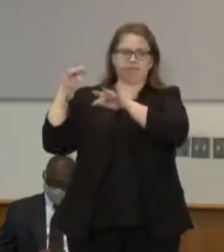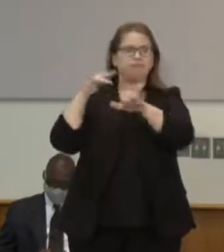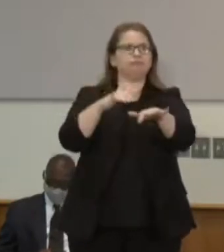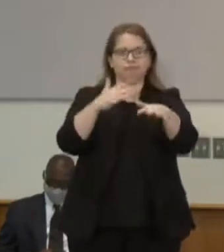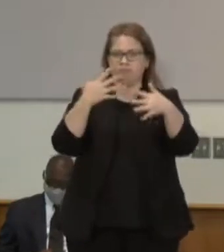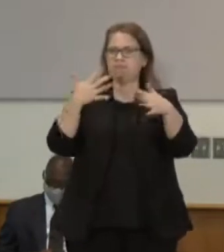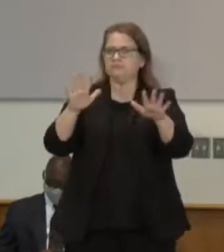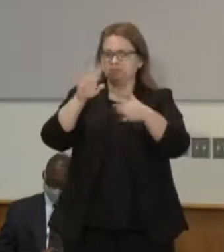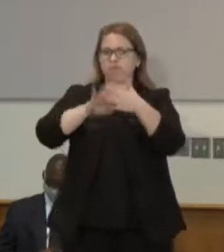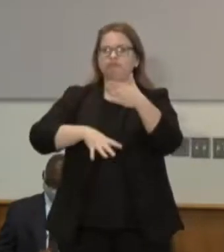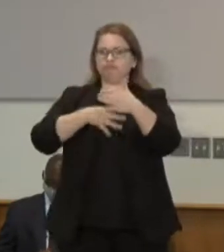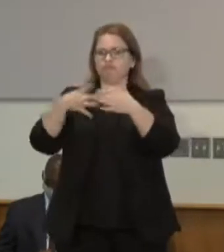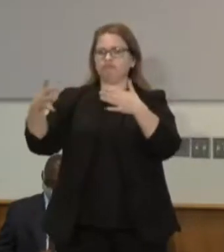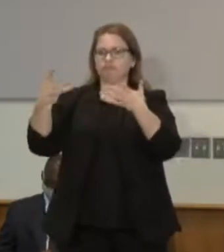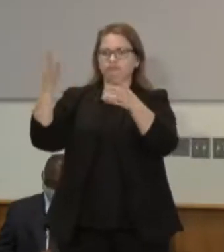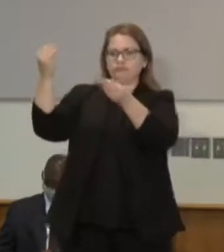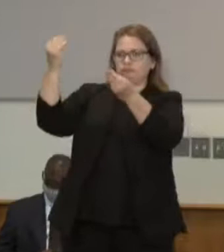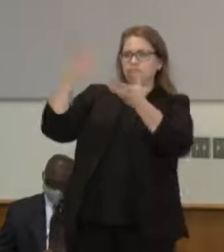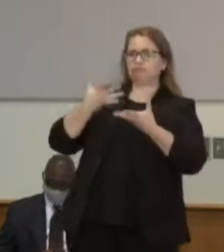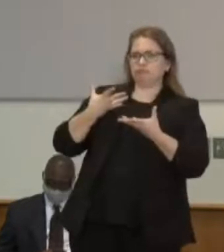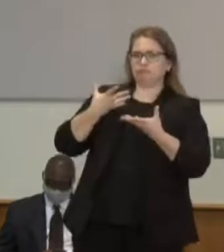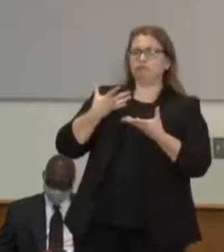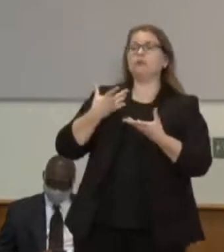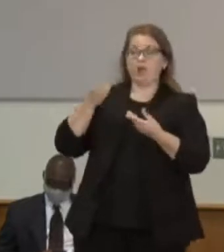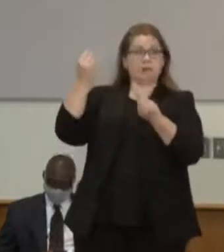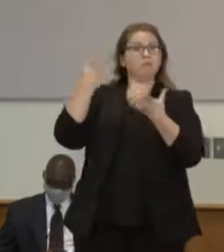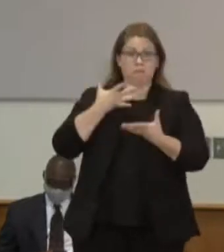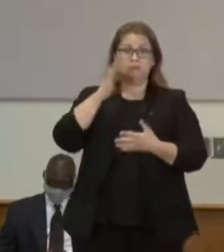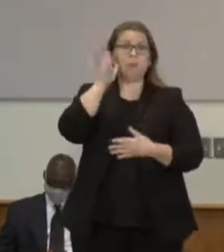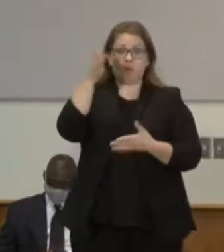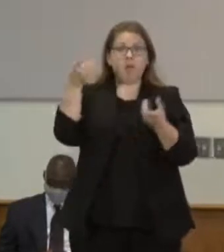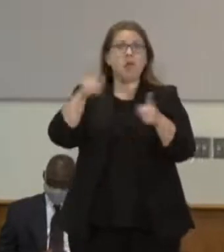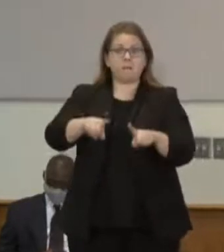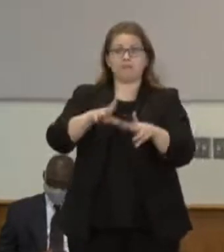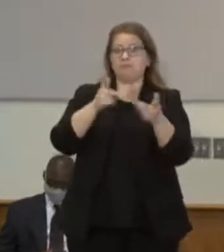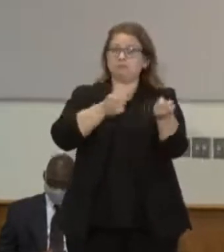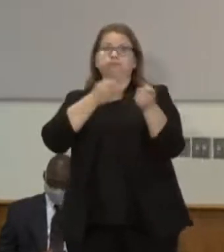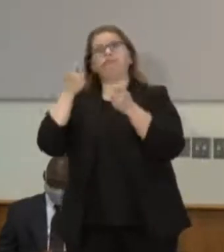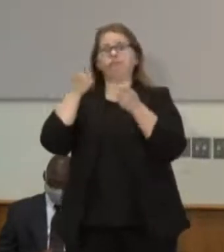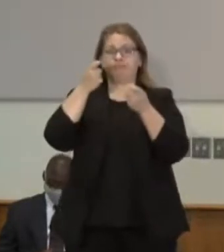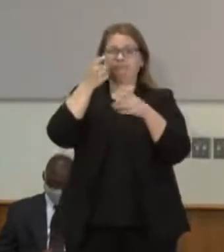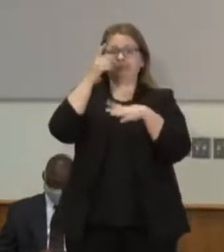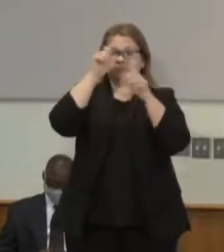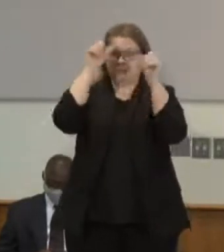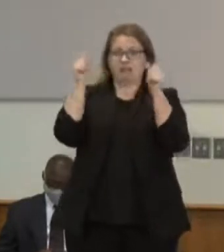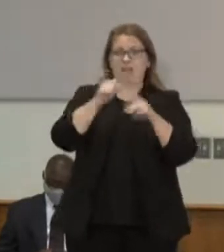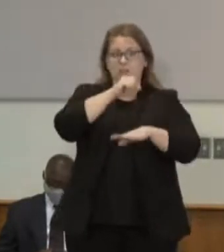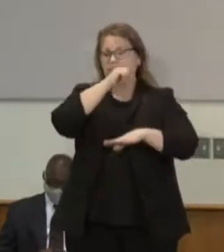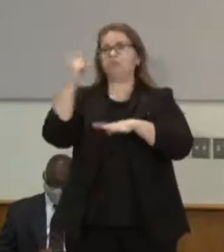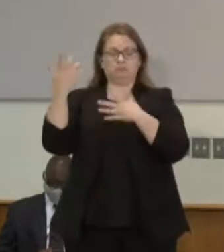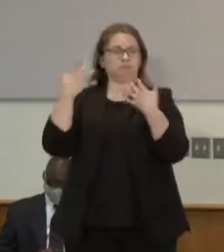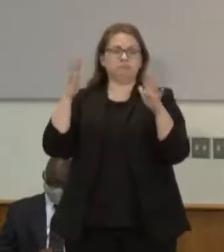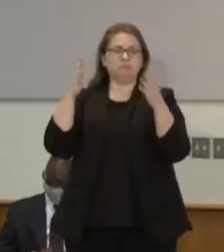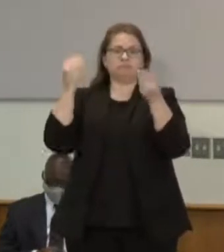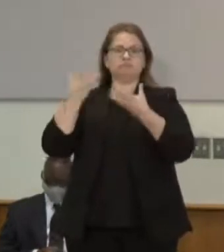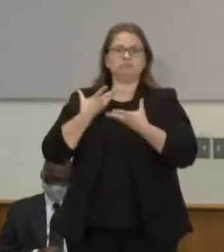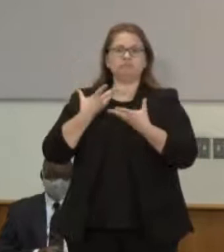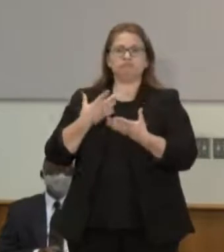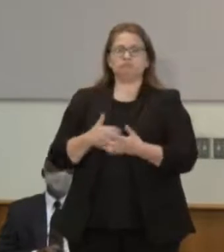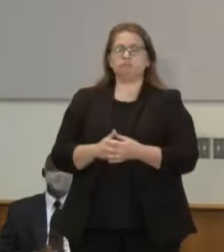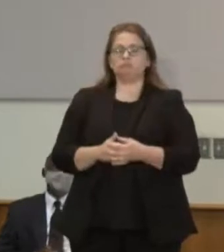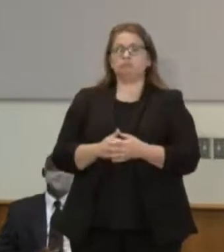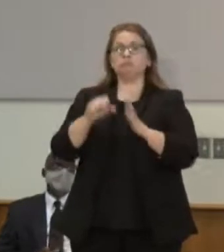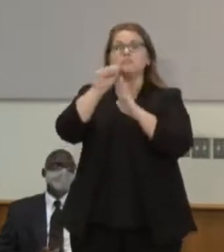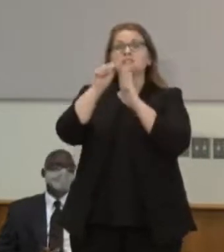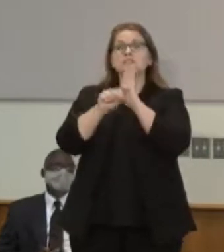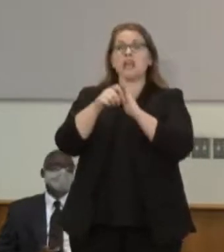and the conversation was that they were going to take down that statue of Christopher Columbus the state patrol organized a team